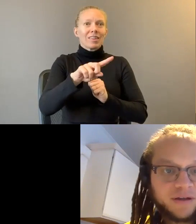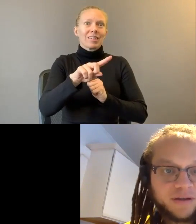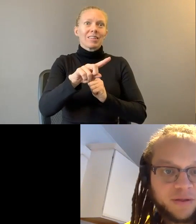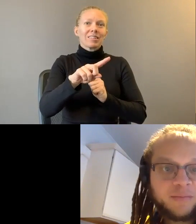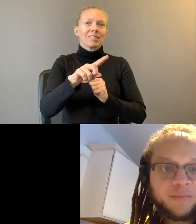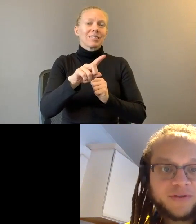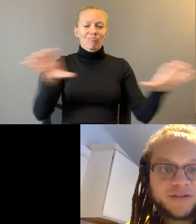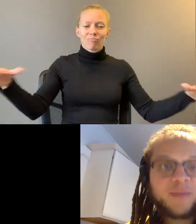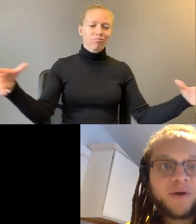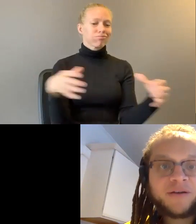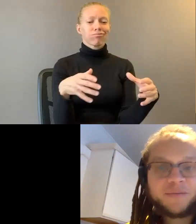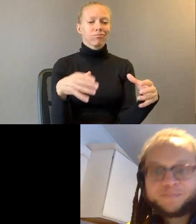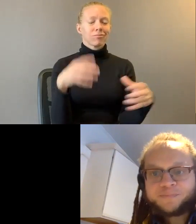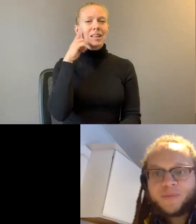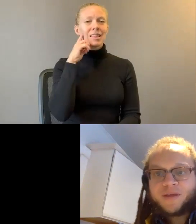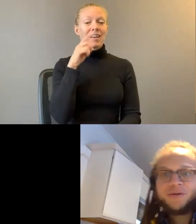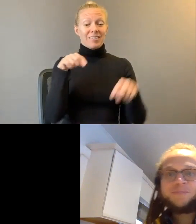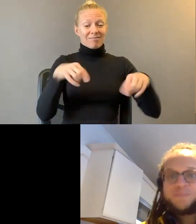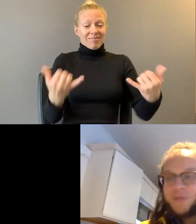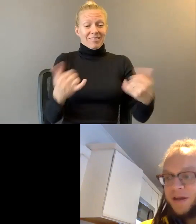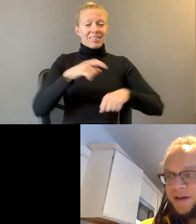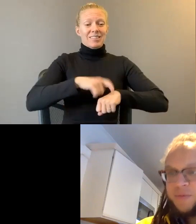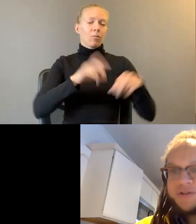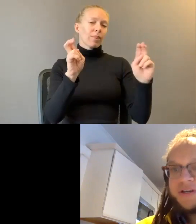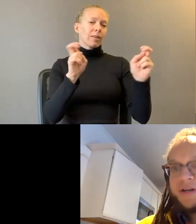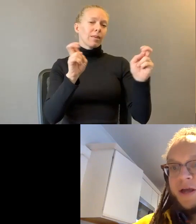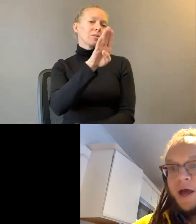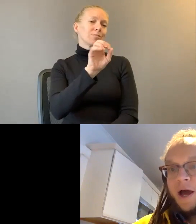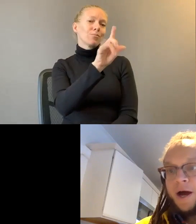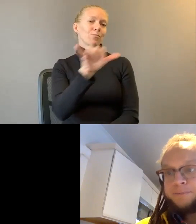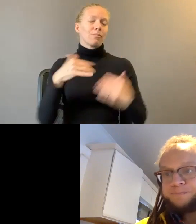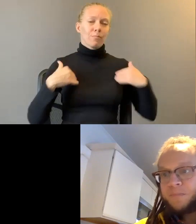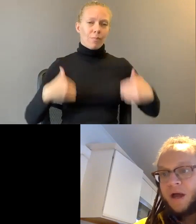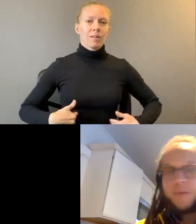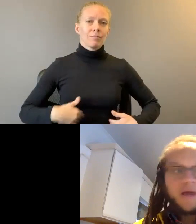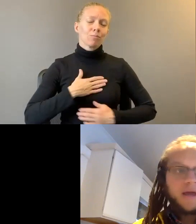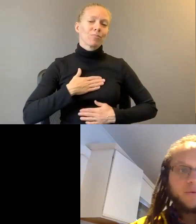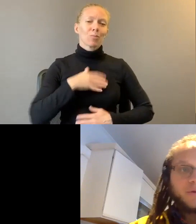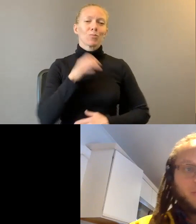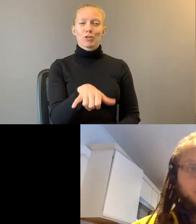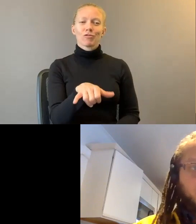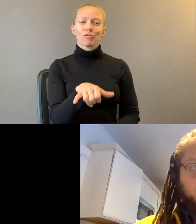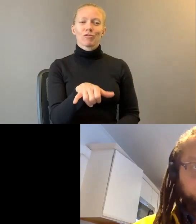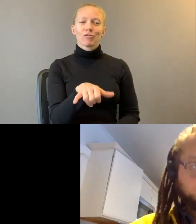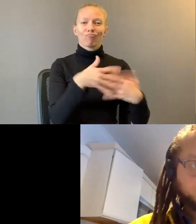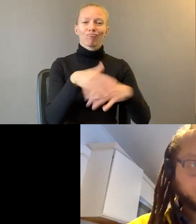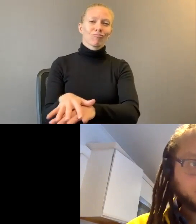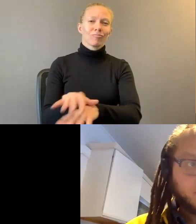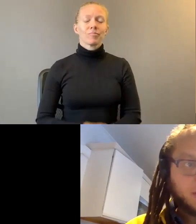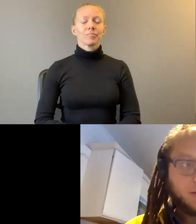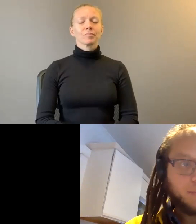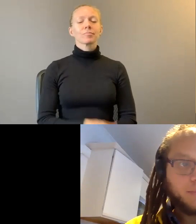a theme this time around. So I appreciate it. I'm going to end with one poem